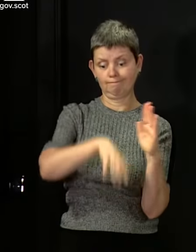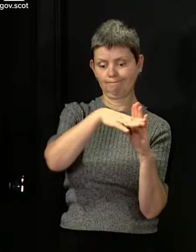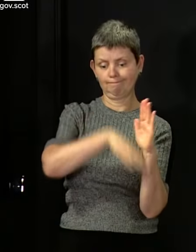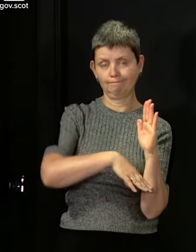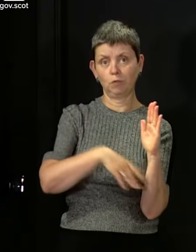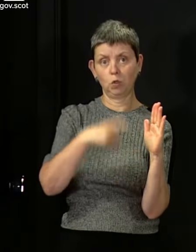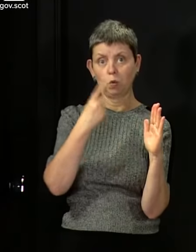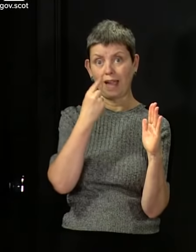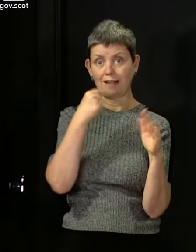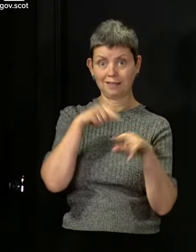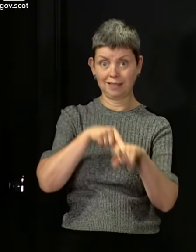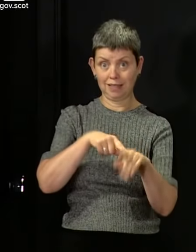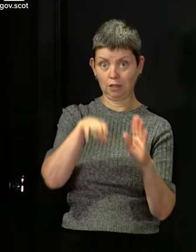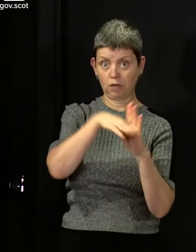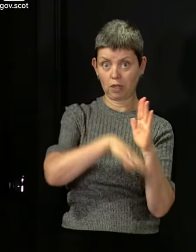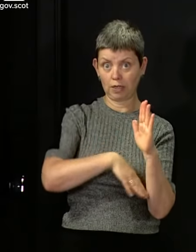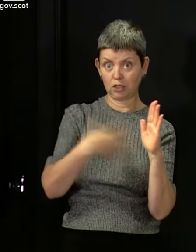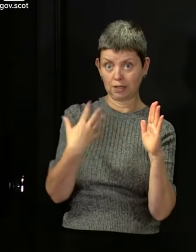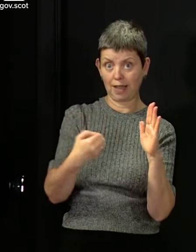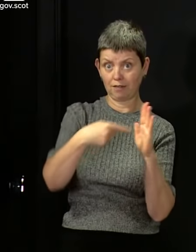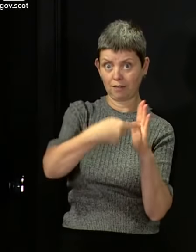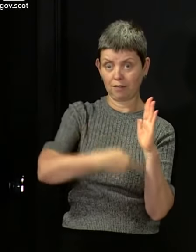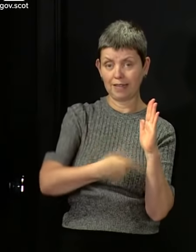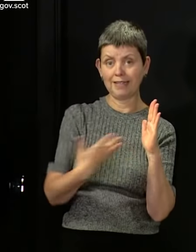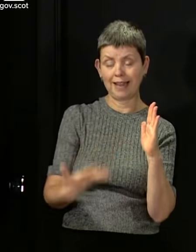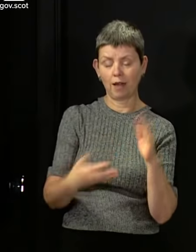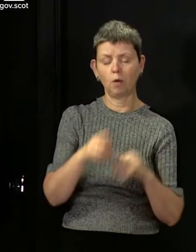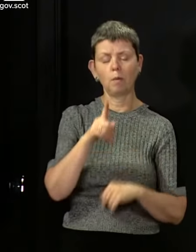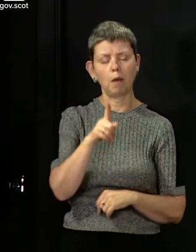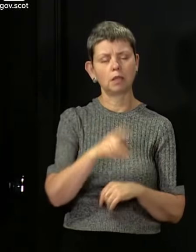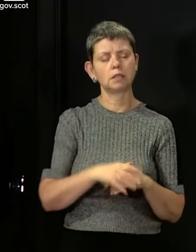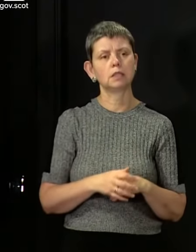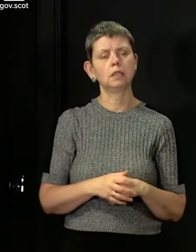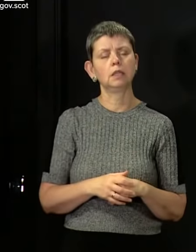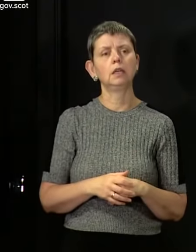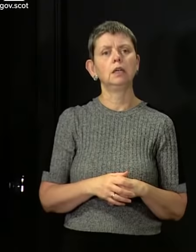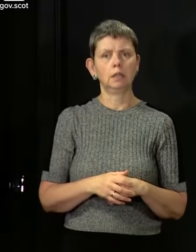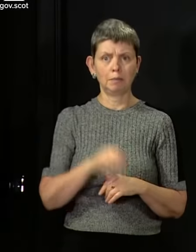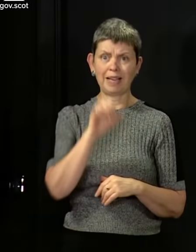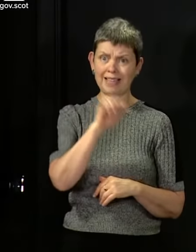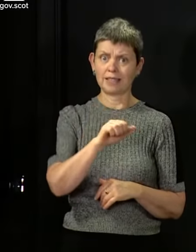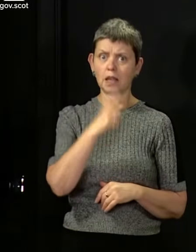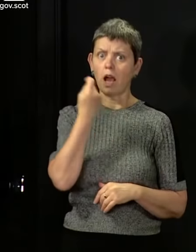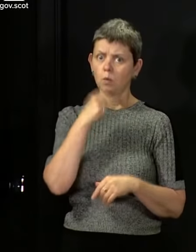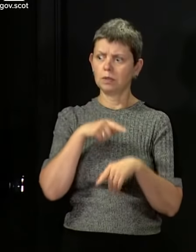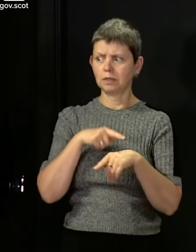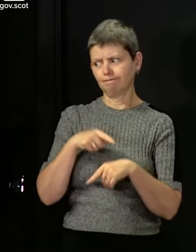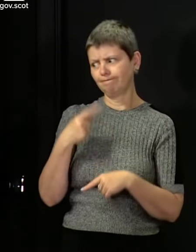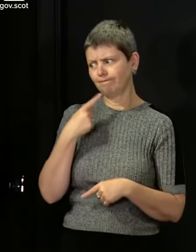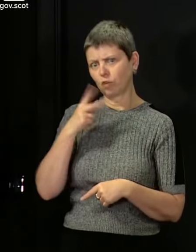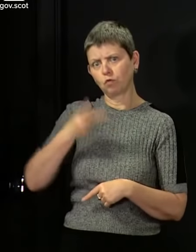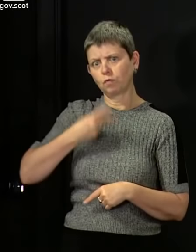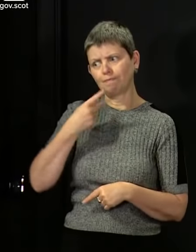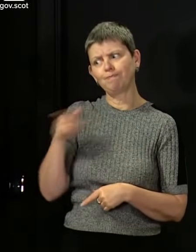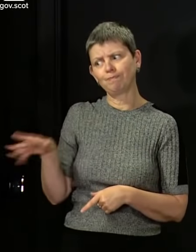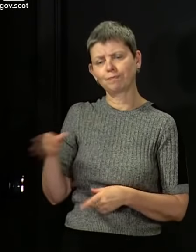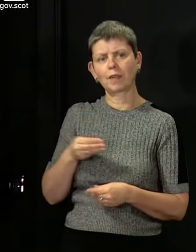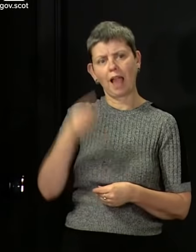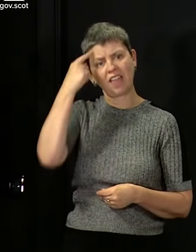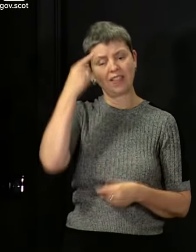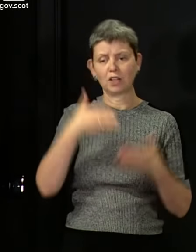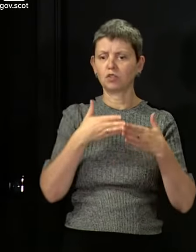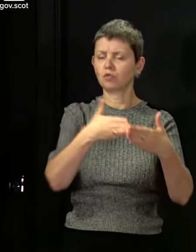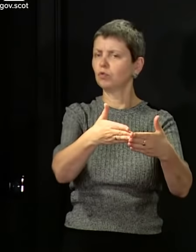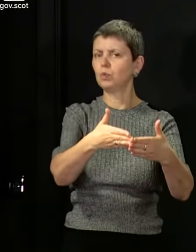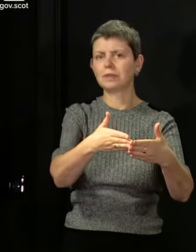detail of that in the regulations. But in relation to the first part of your question, yes, I would echo that advice. I don't think going on a cruise right now is